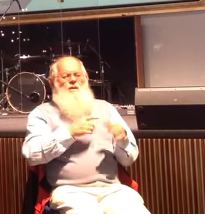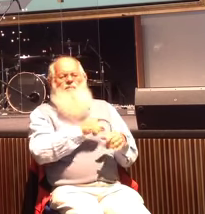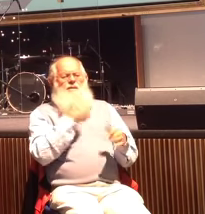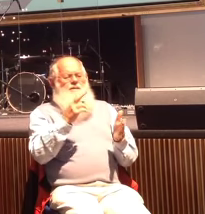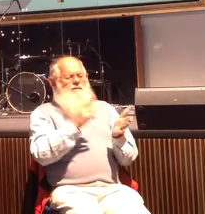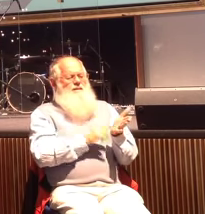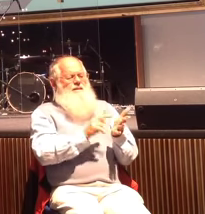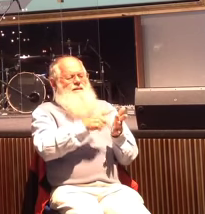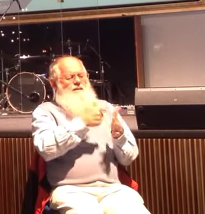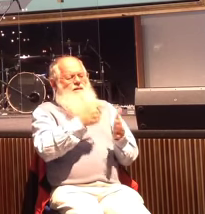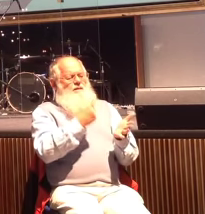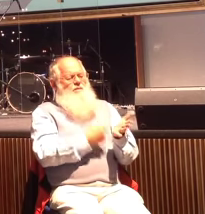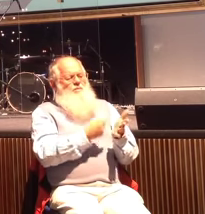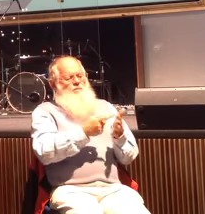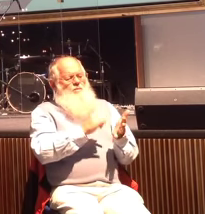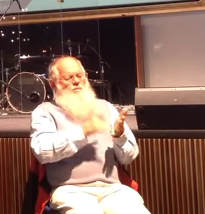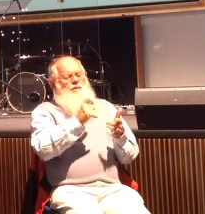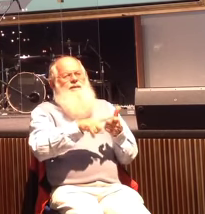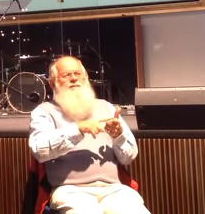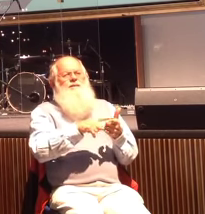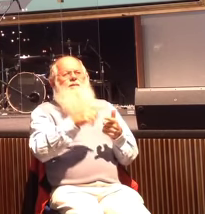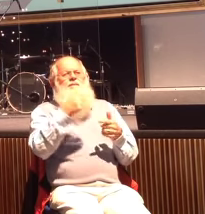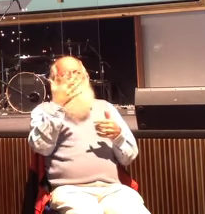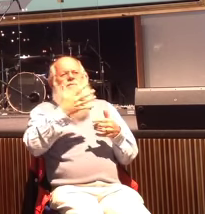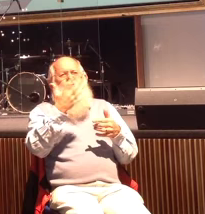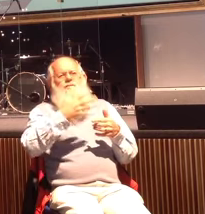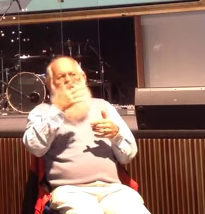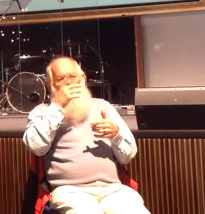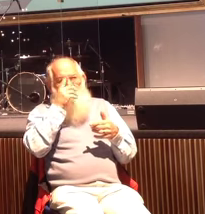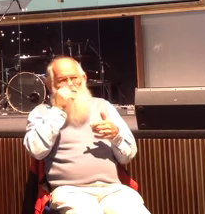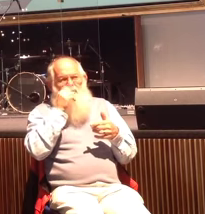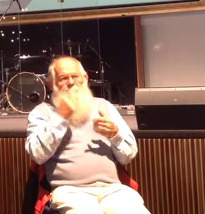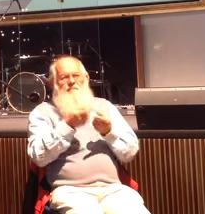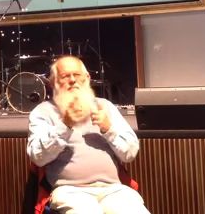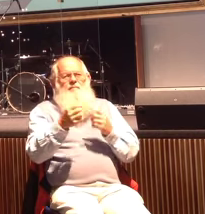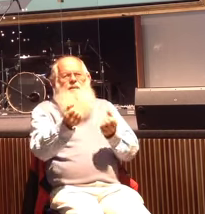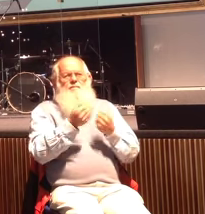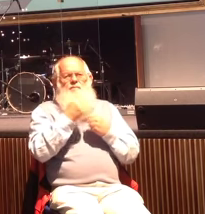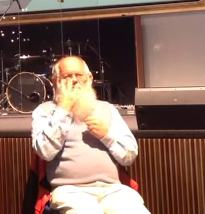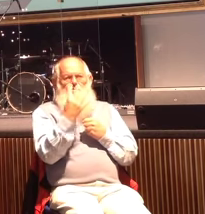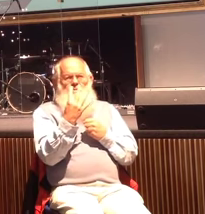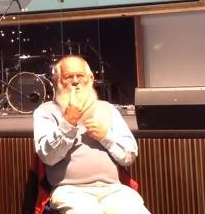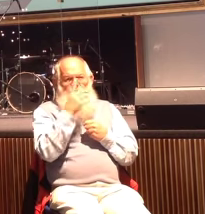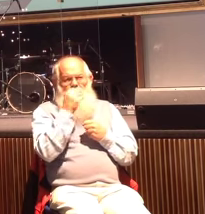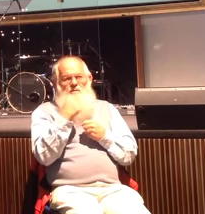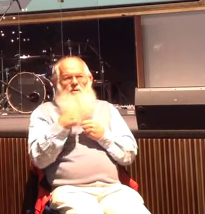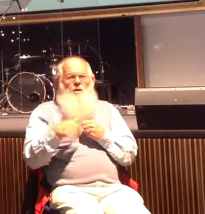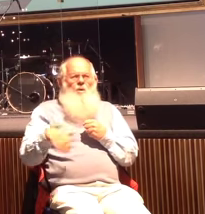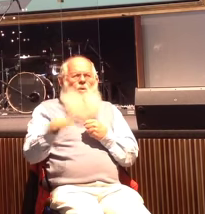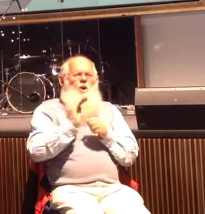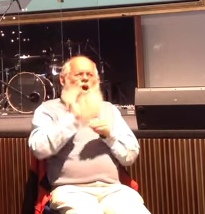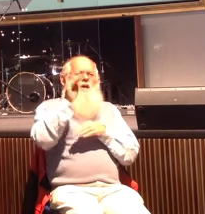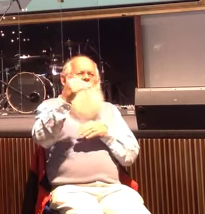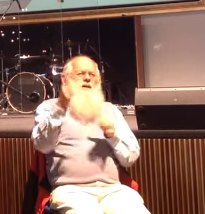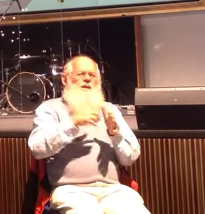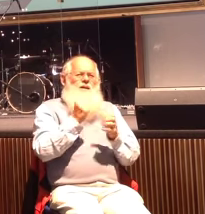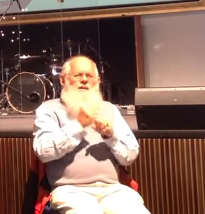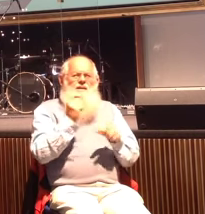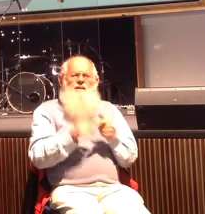there was 15 people, including we brought four at the time. They were all over the age of 65.